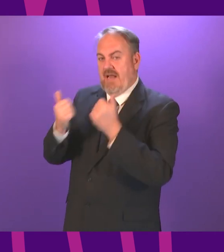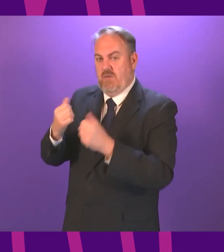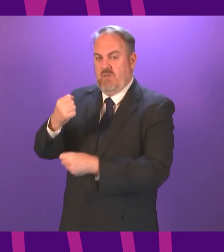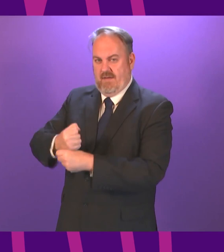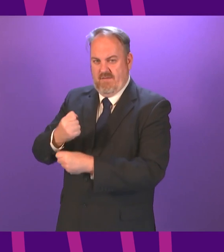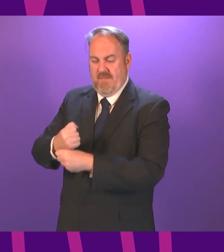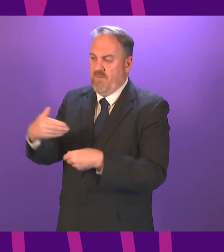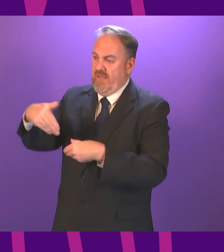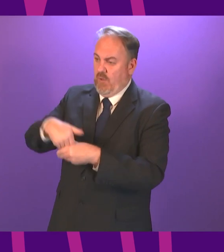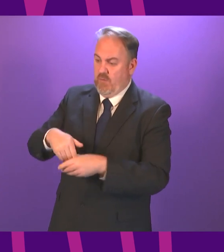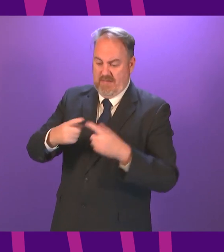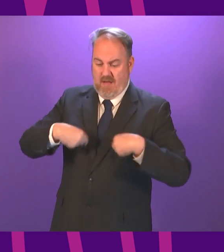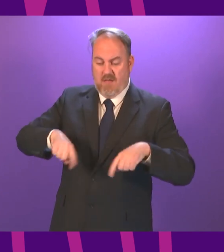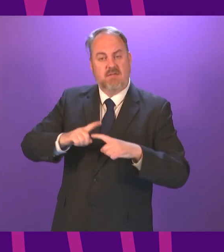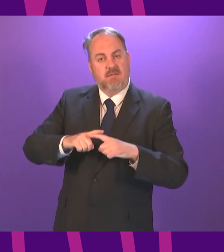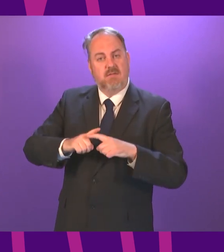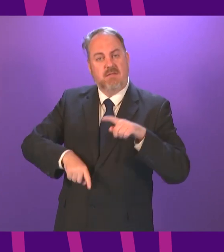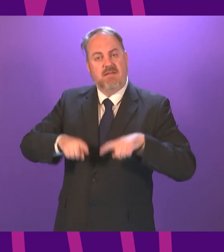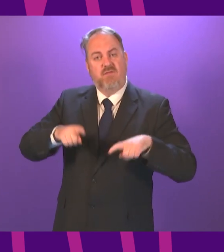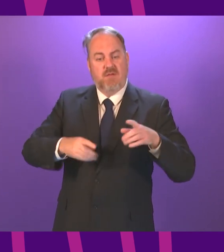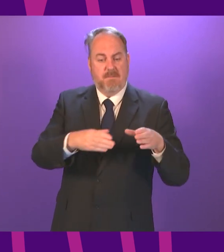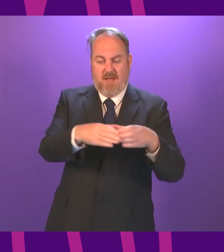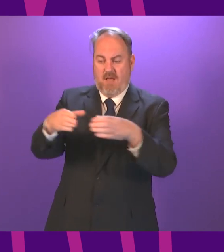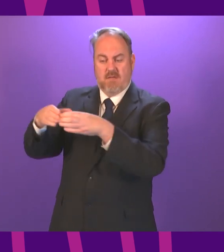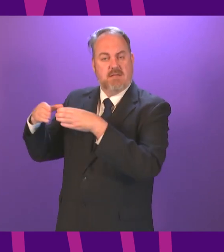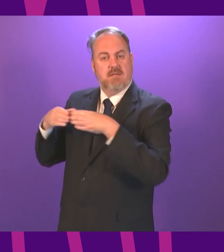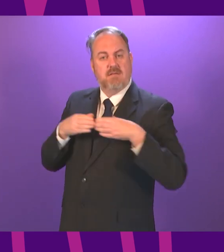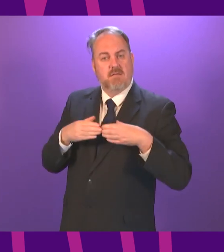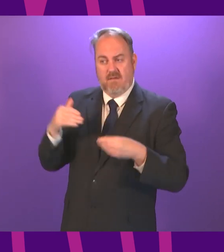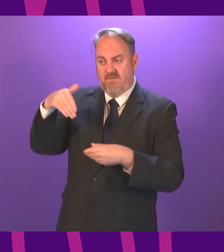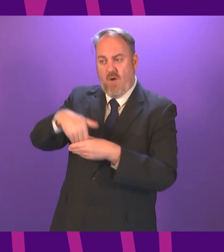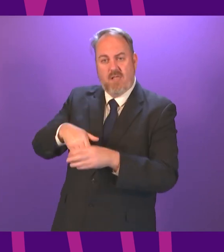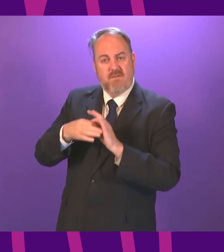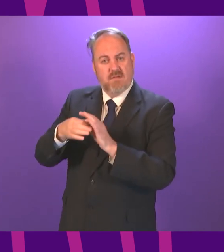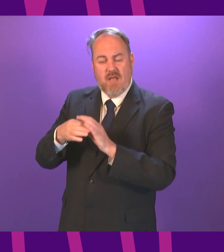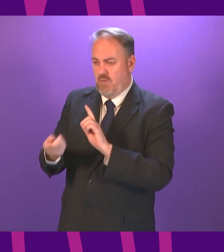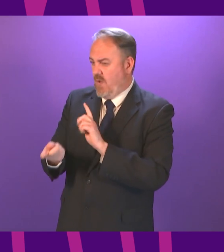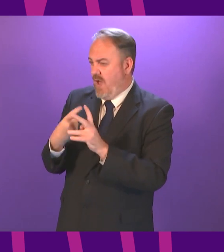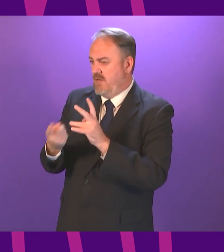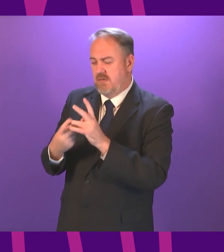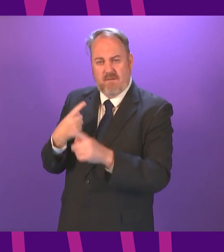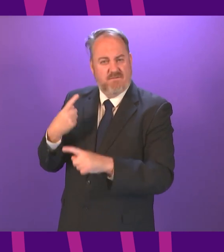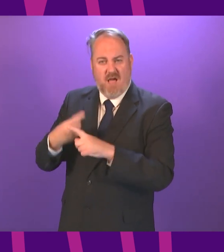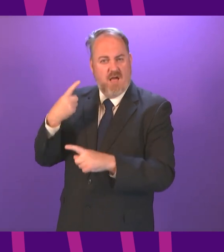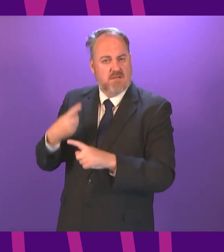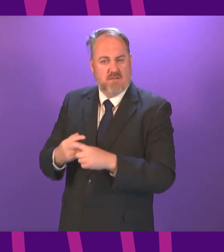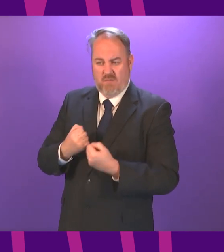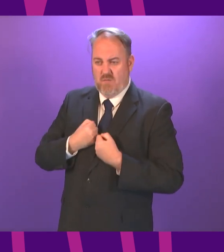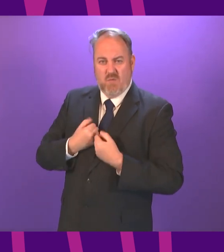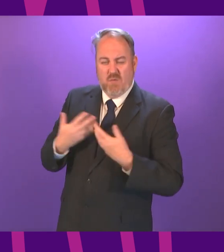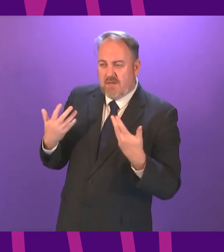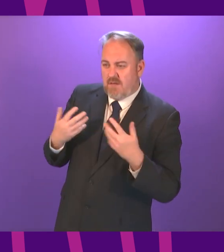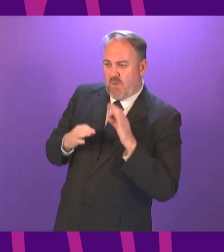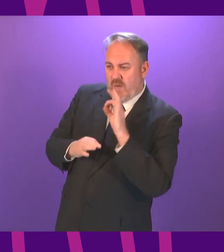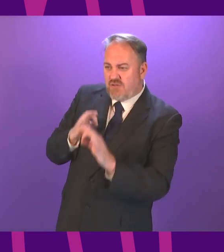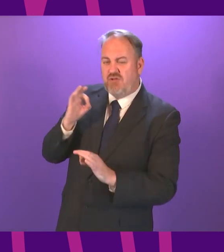in the pandemic response. Ministers and cabinet secretaries made themselves available and would respond swiftly, sometimes to individual cases of